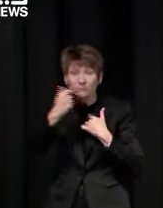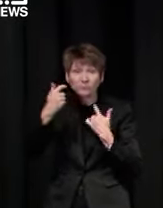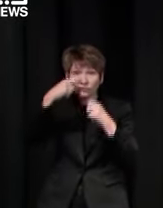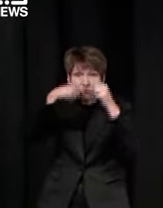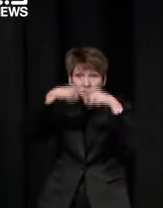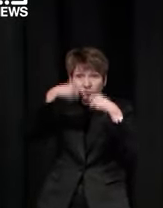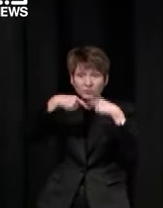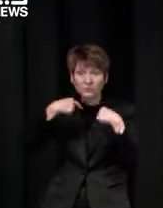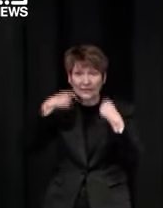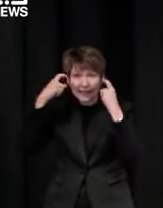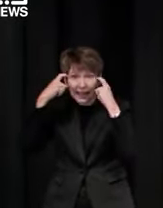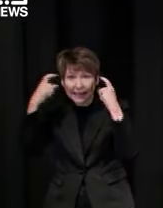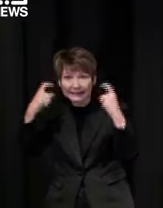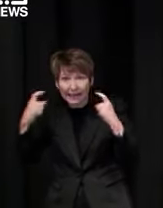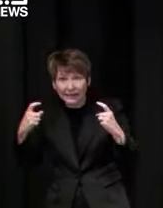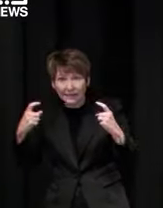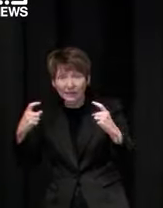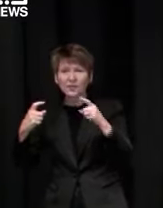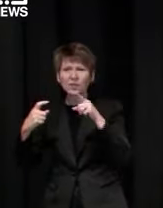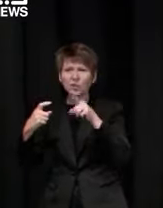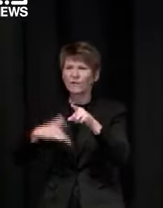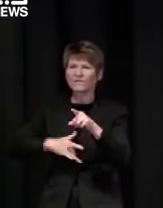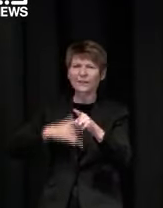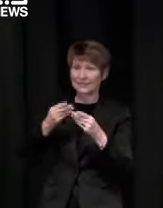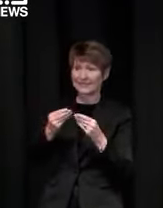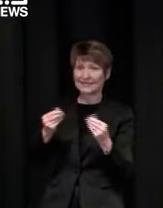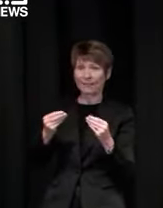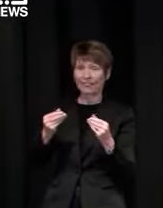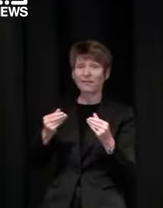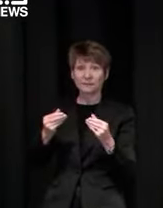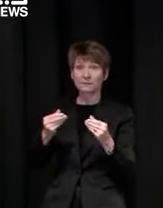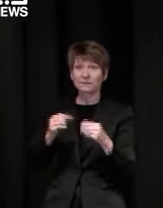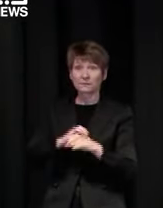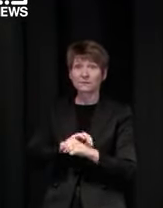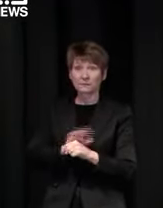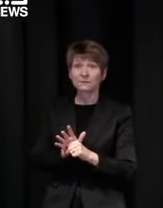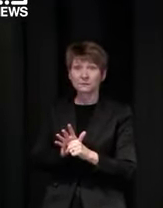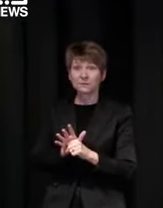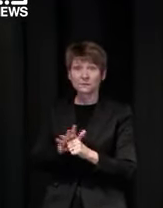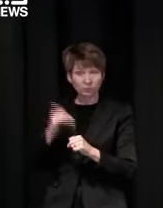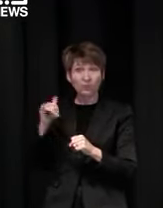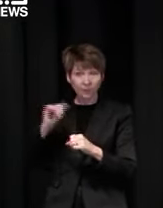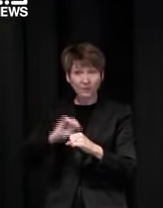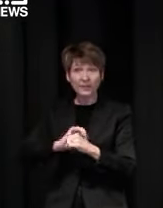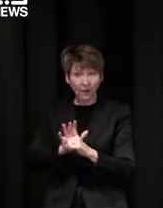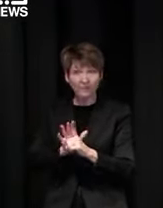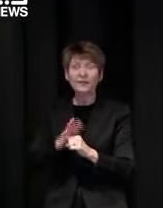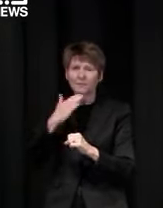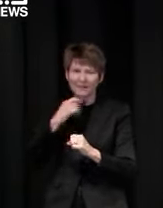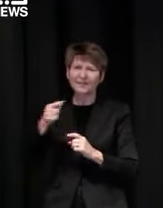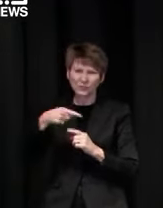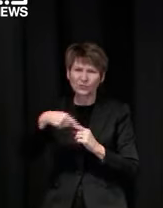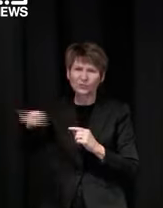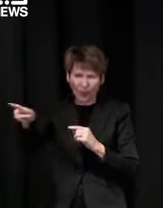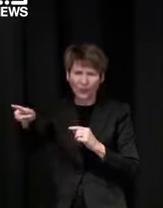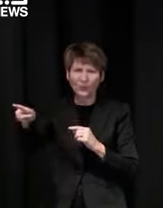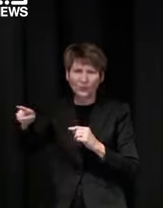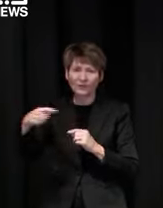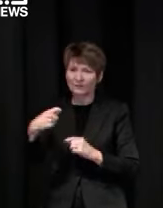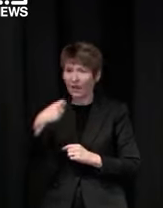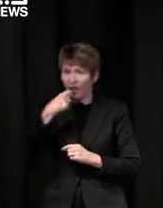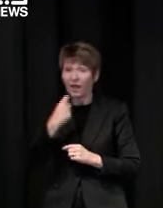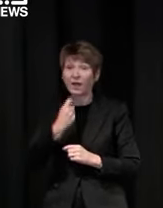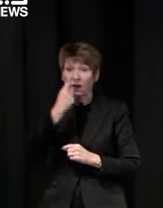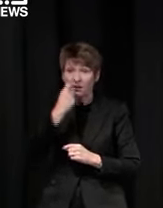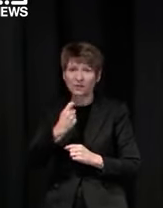you've got covert that's what you've got to assume uh so yes somebody we will do more as much as we can to target those areas just as we have been doing